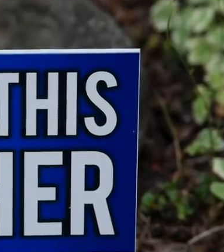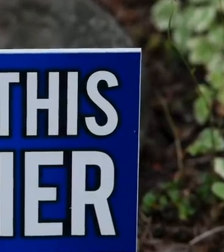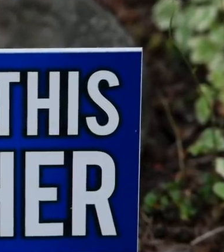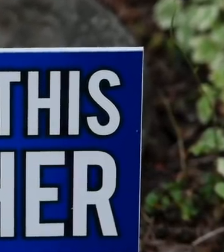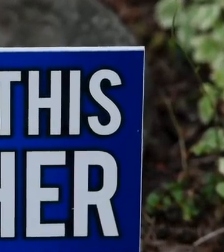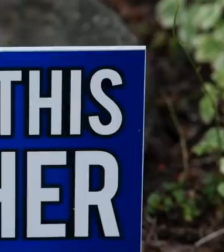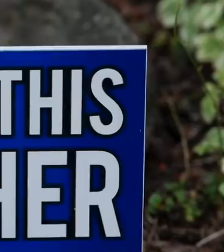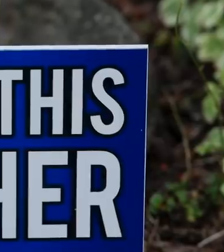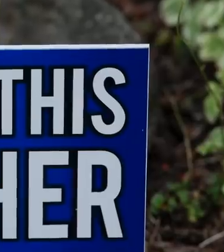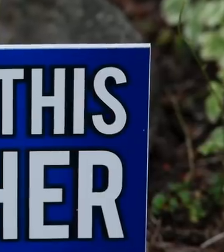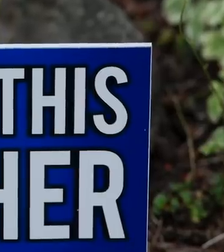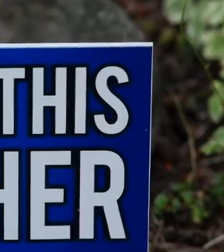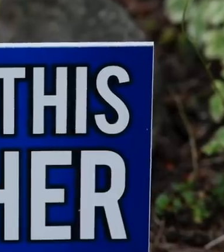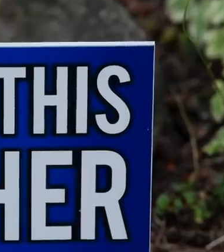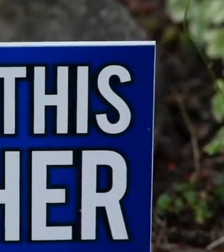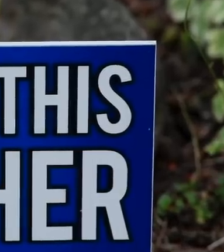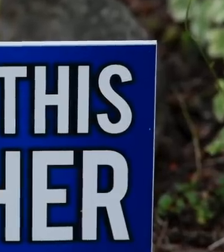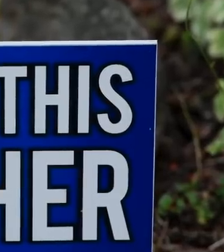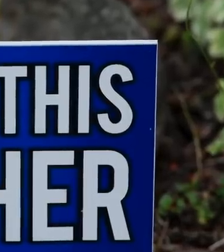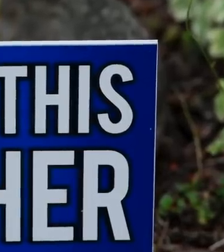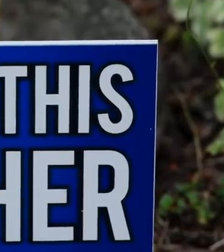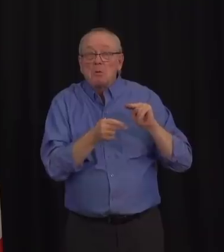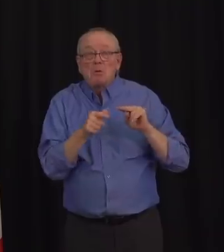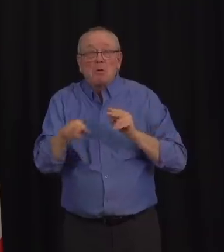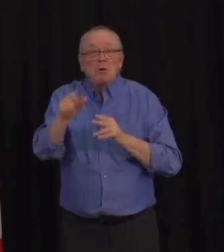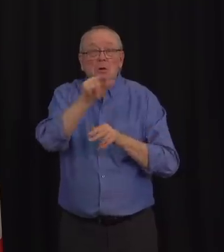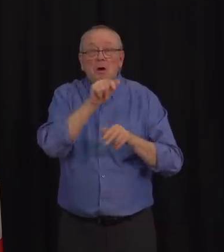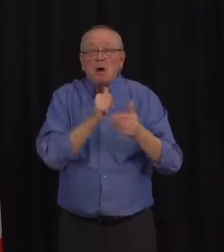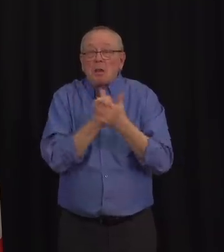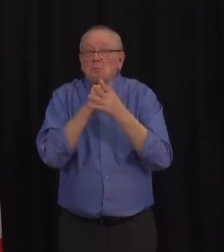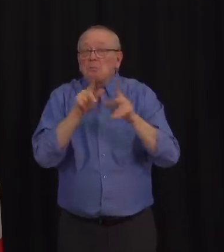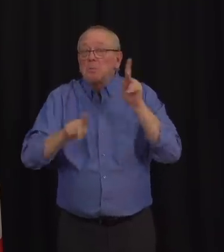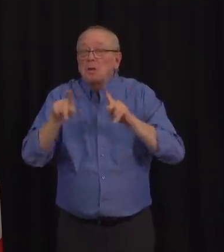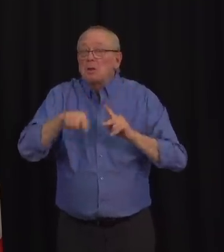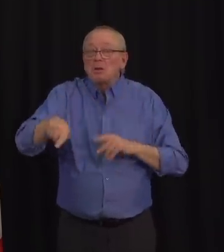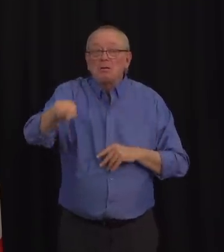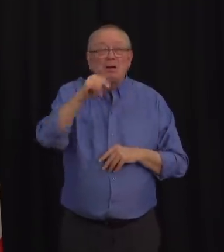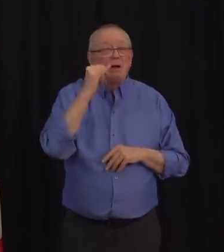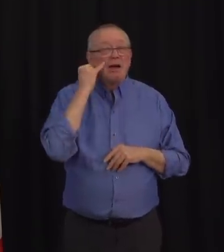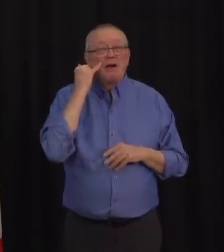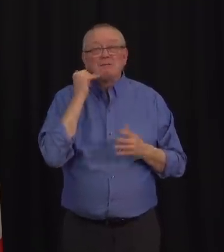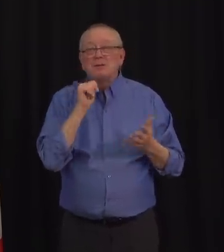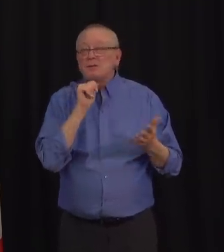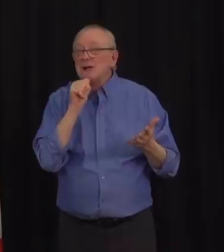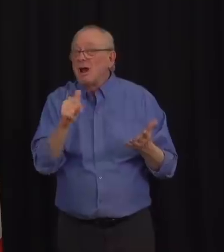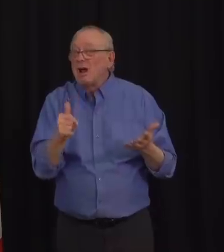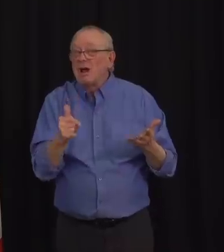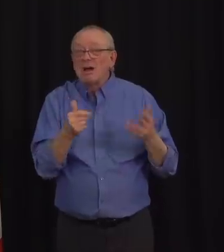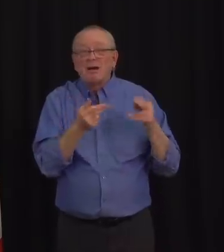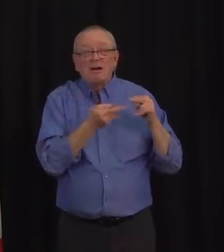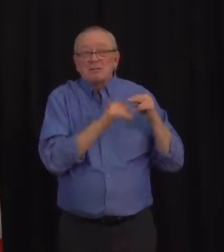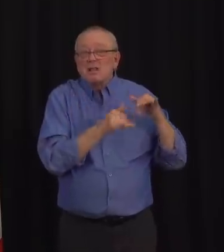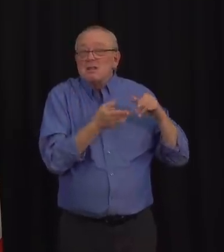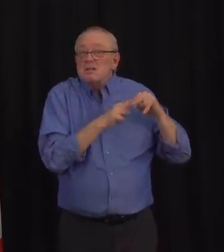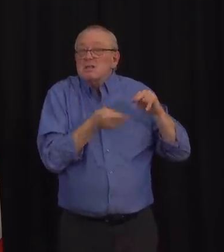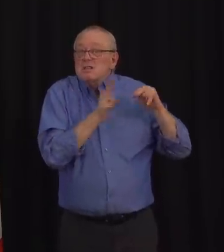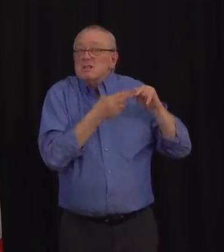let me be blunt, we will impose stricter measures,